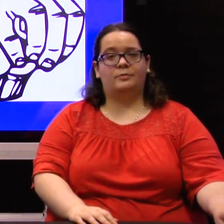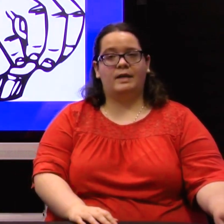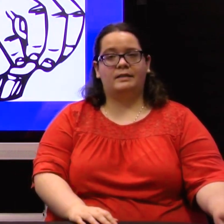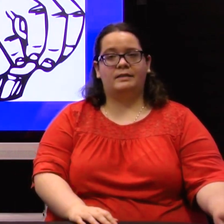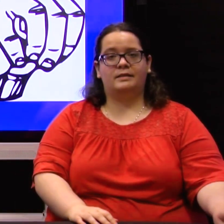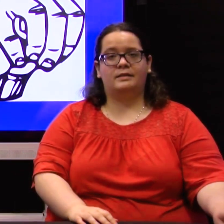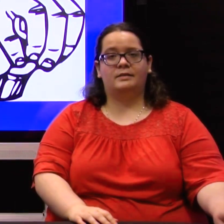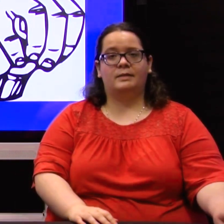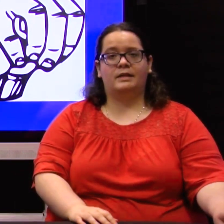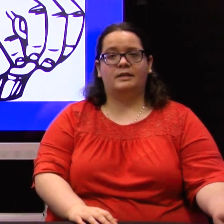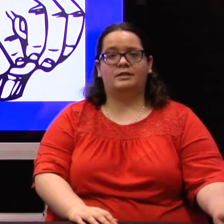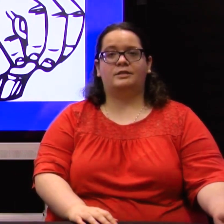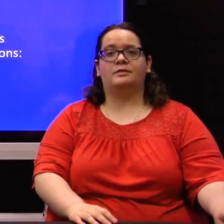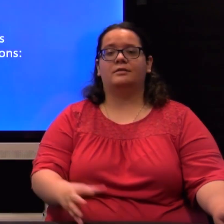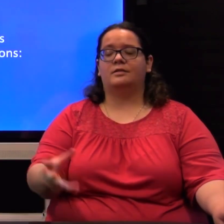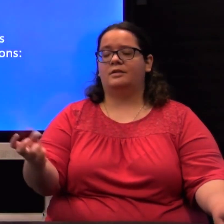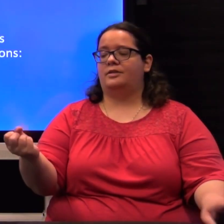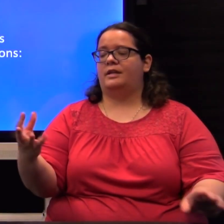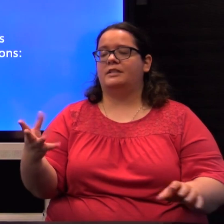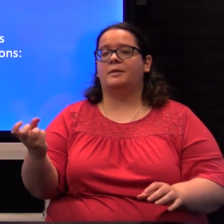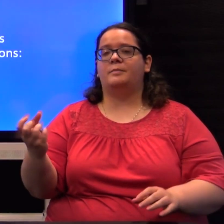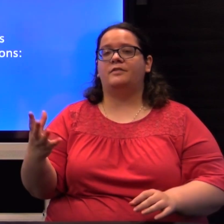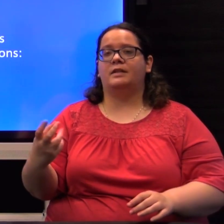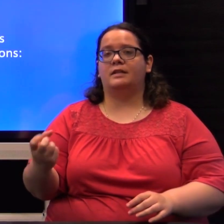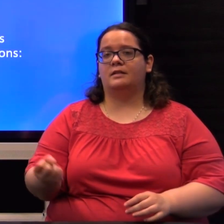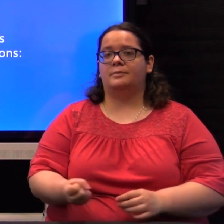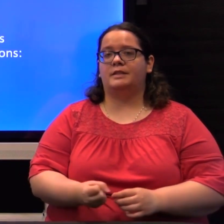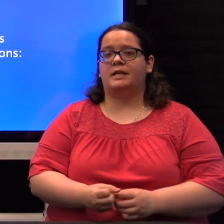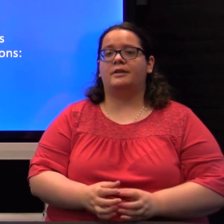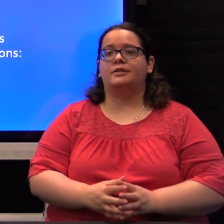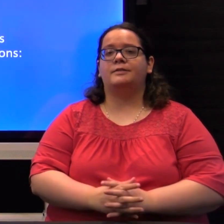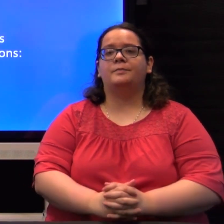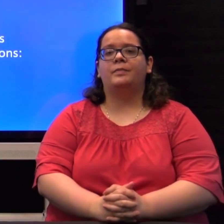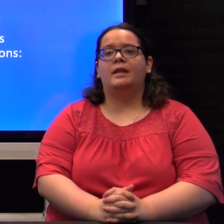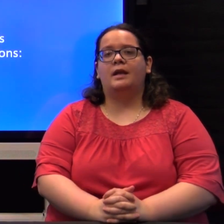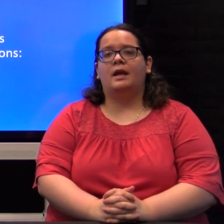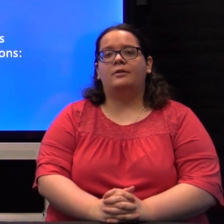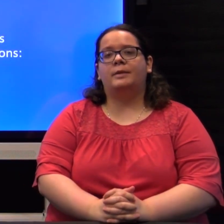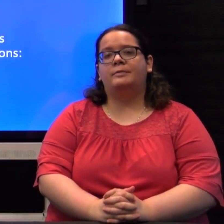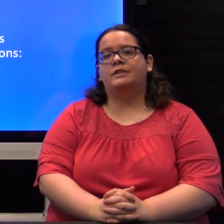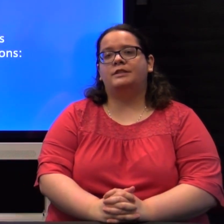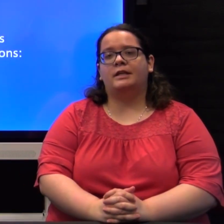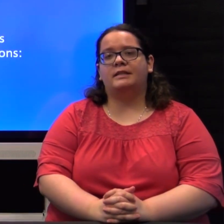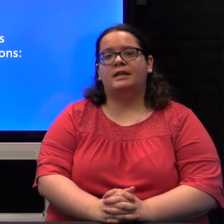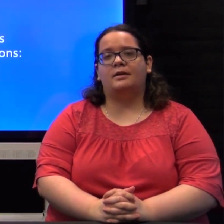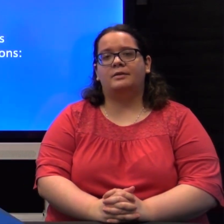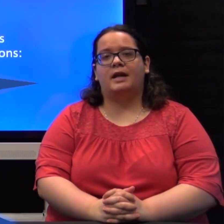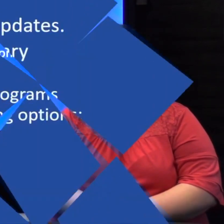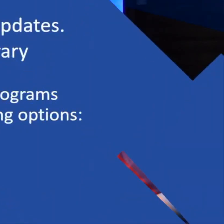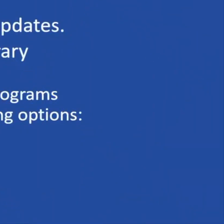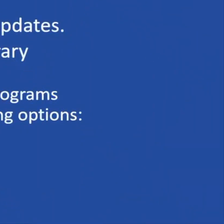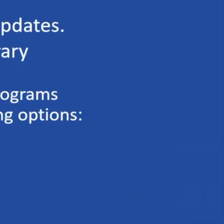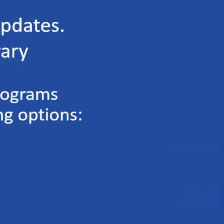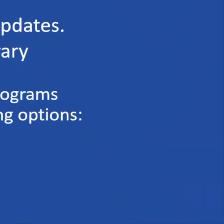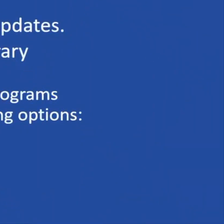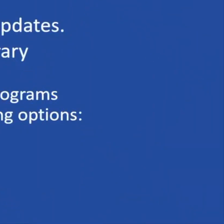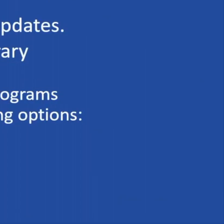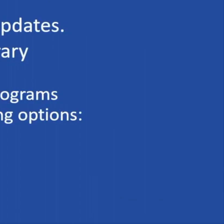rest because your hands might be feeling a little bit tired. And remember to check us out at Facebook and YouTube